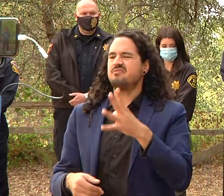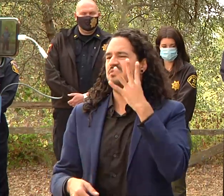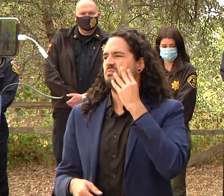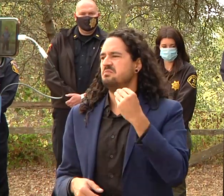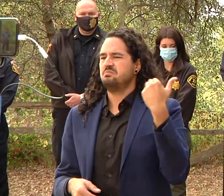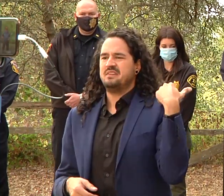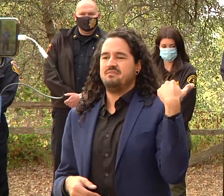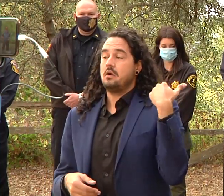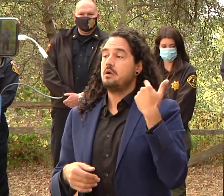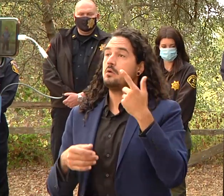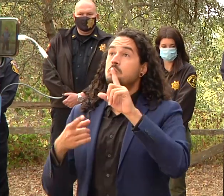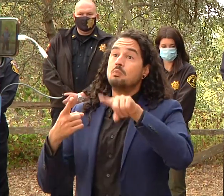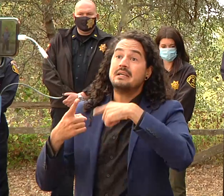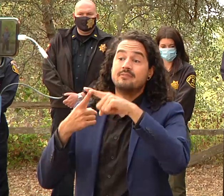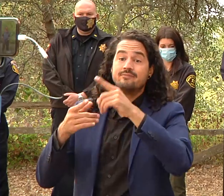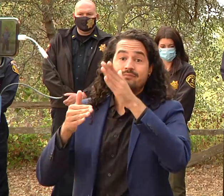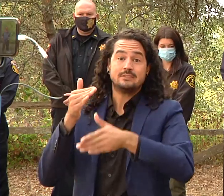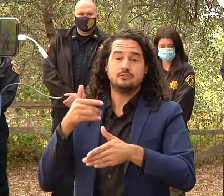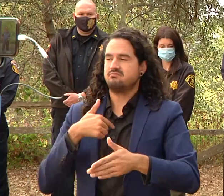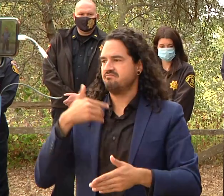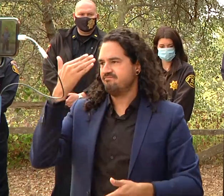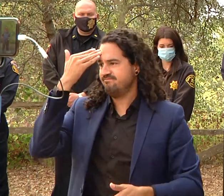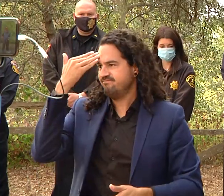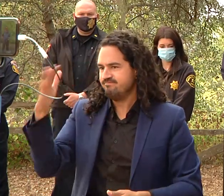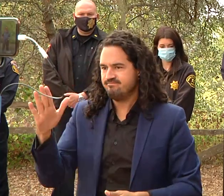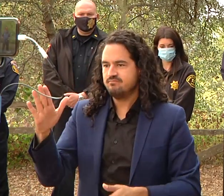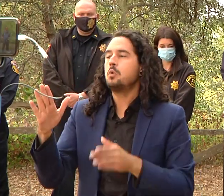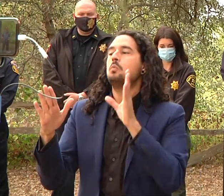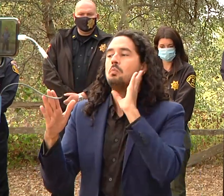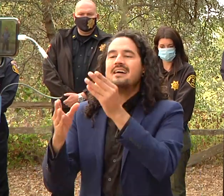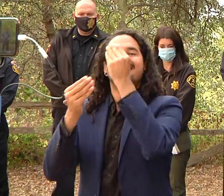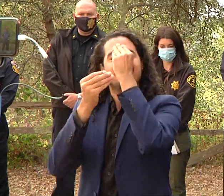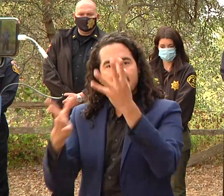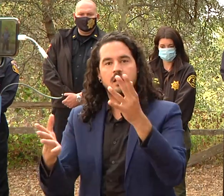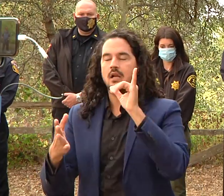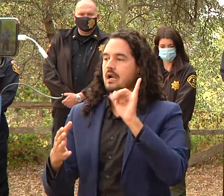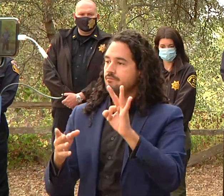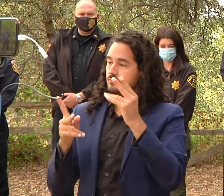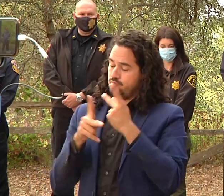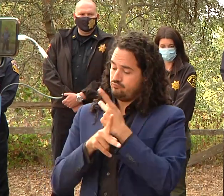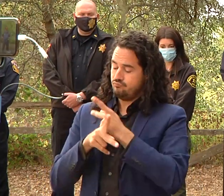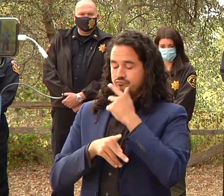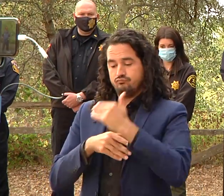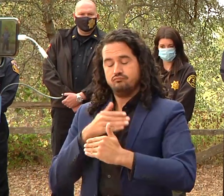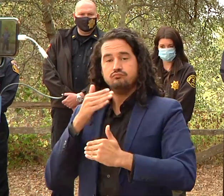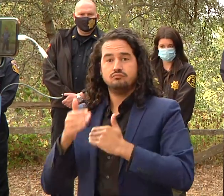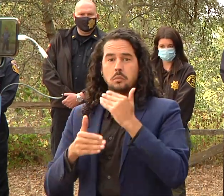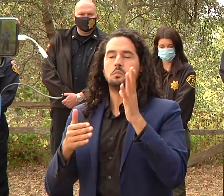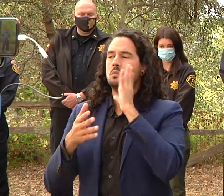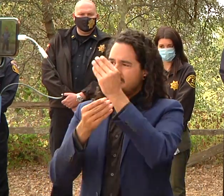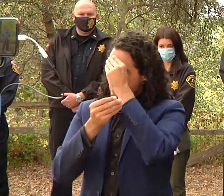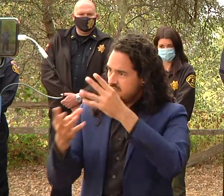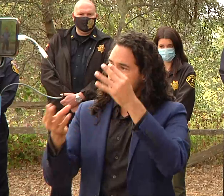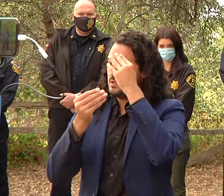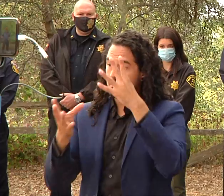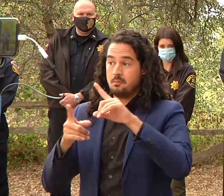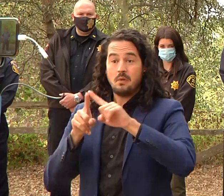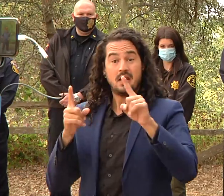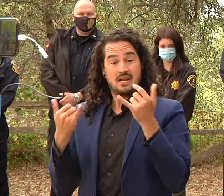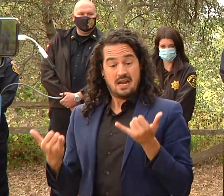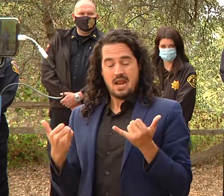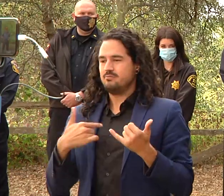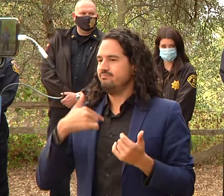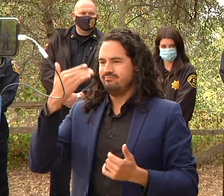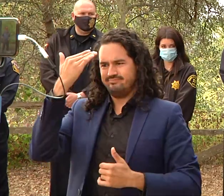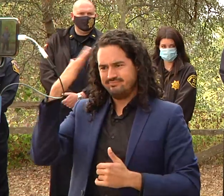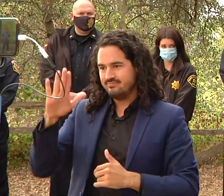information um when we know more information and then just a couple of notes for the people because we're starting to repopulate closer to the fire zone